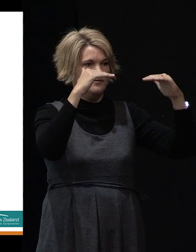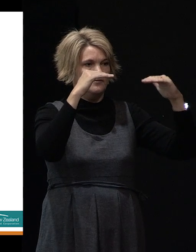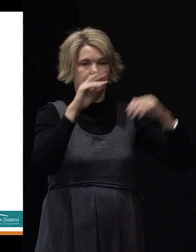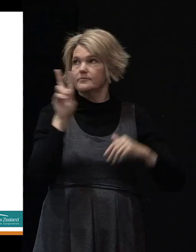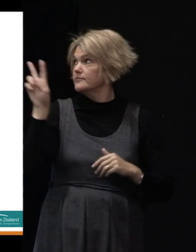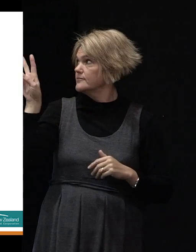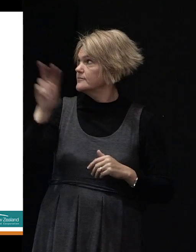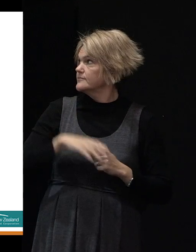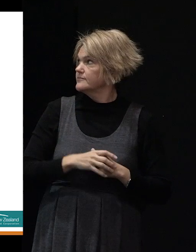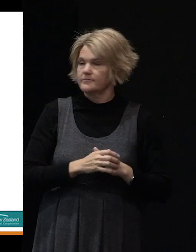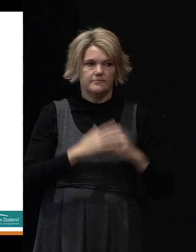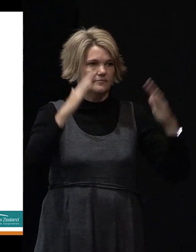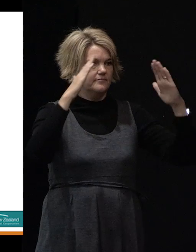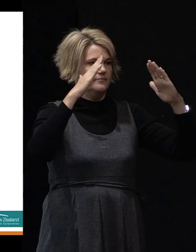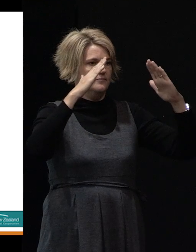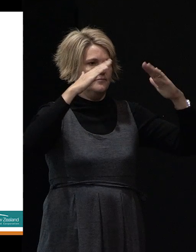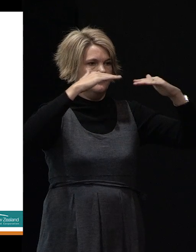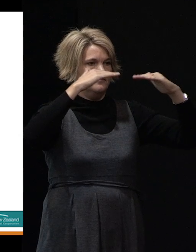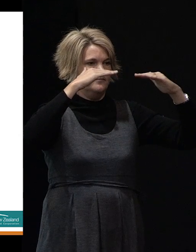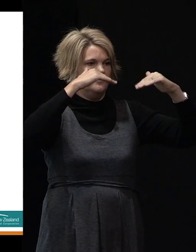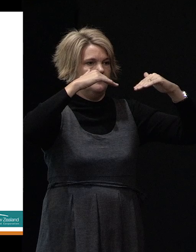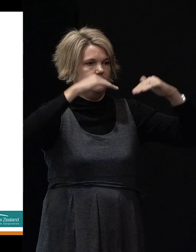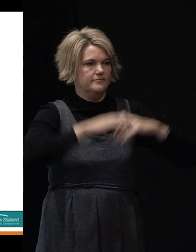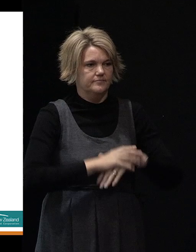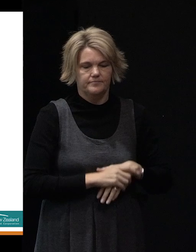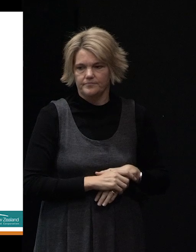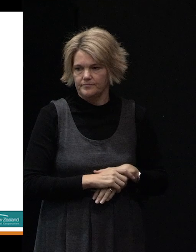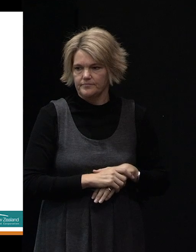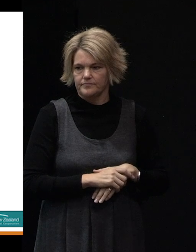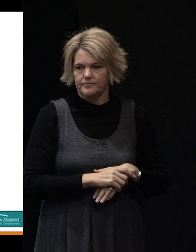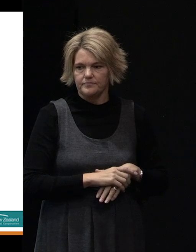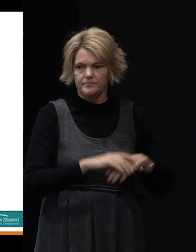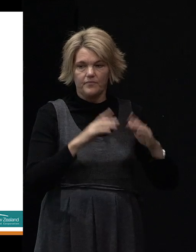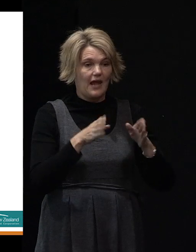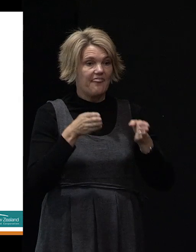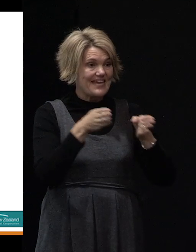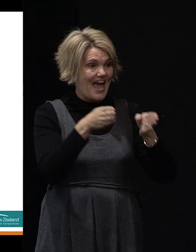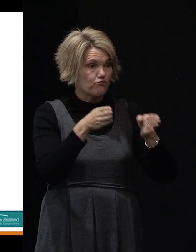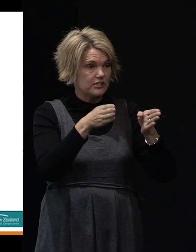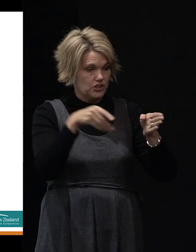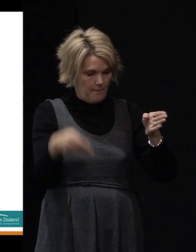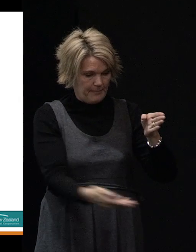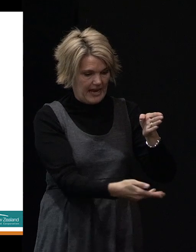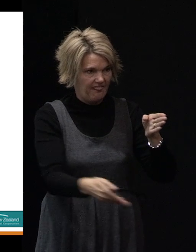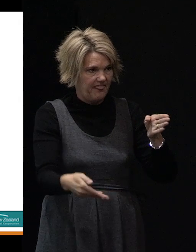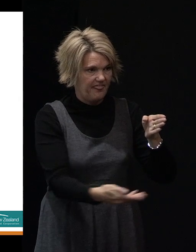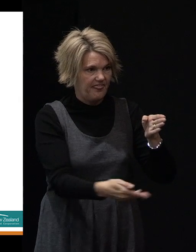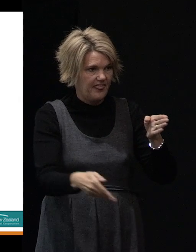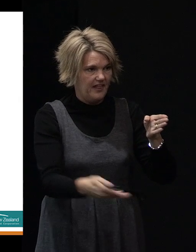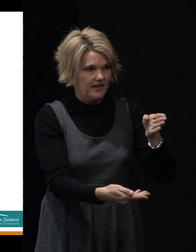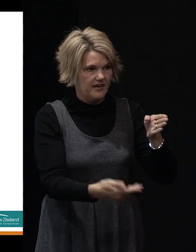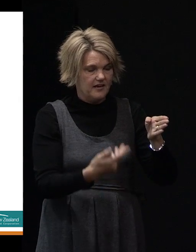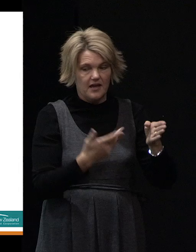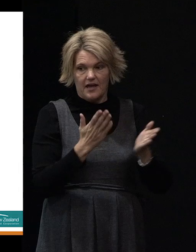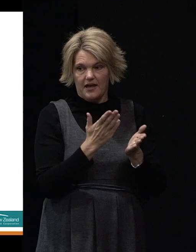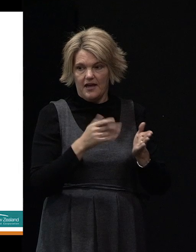So clearly there's a bit of action going on underground there. And beneath those garages there's now a cavity and you can